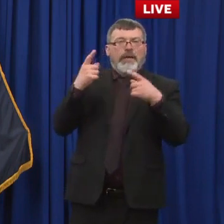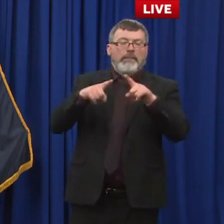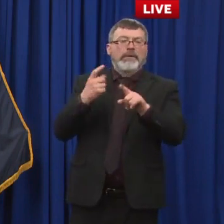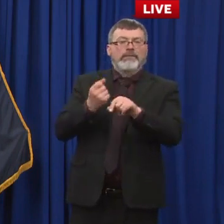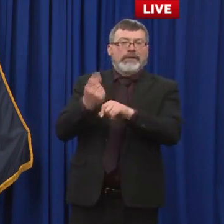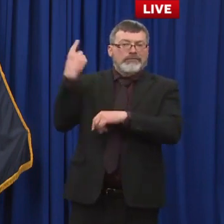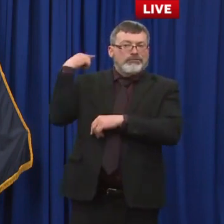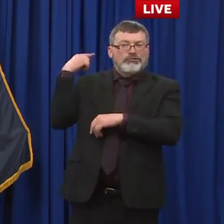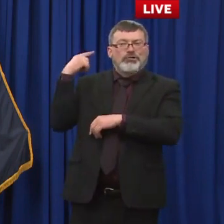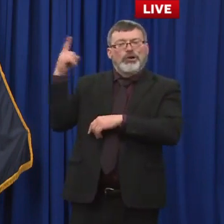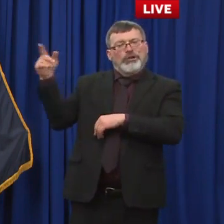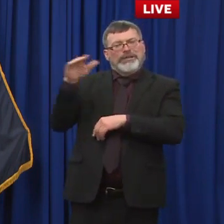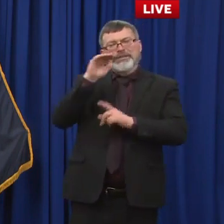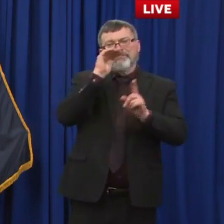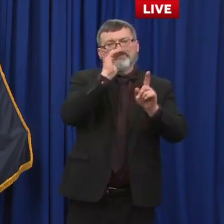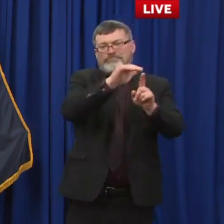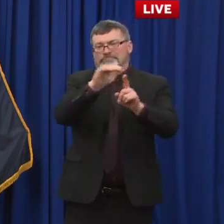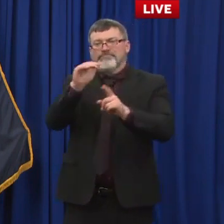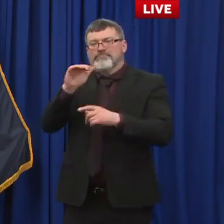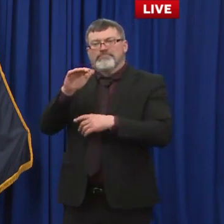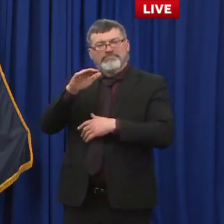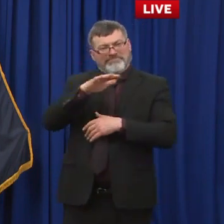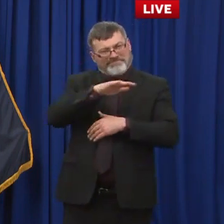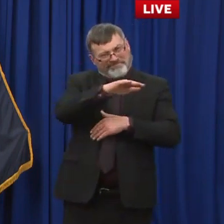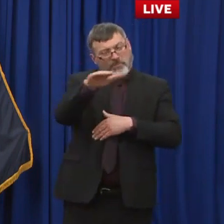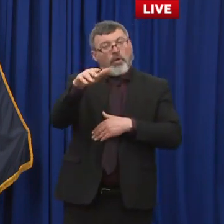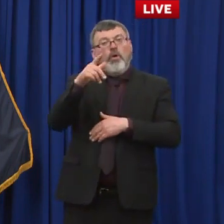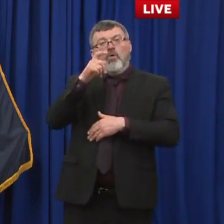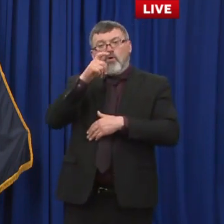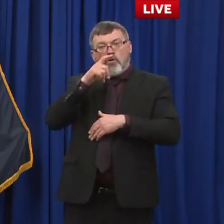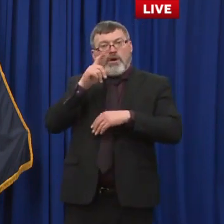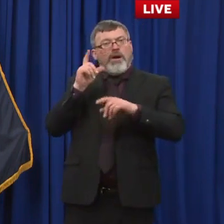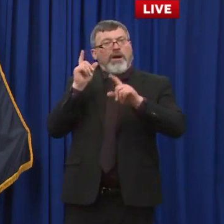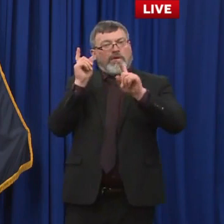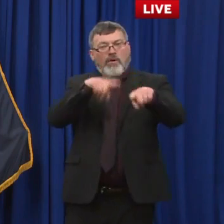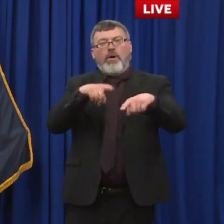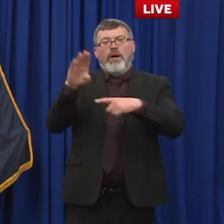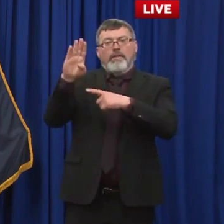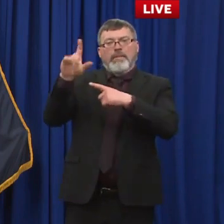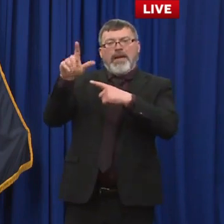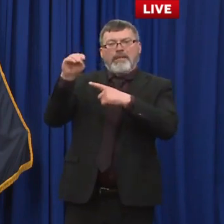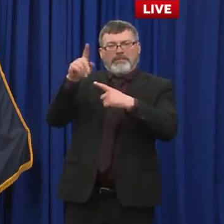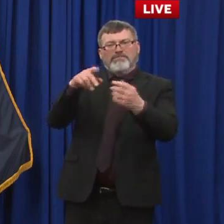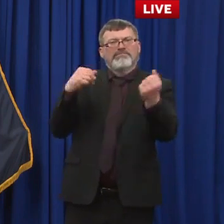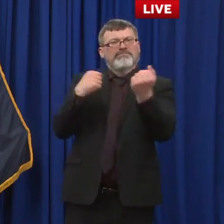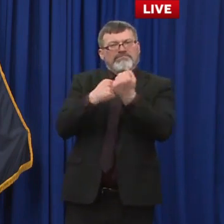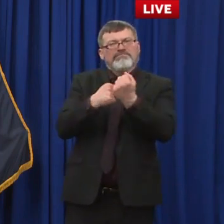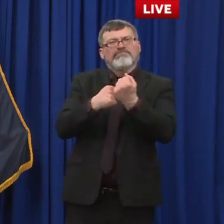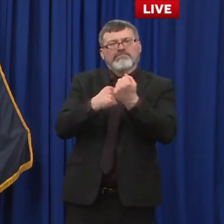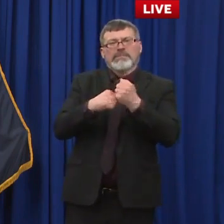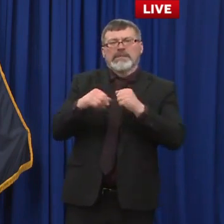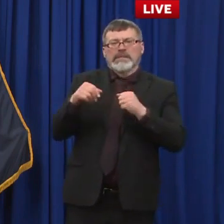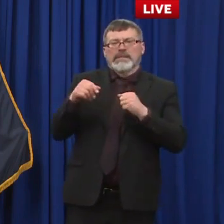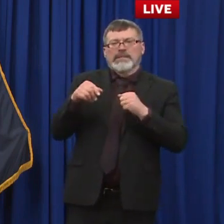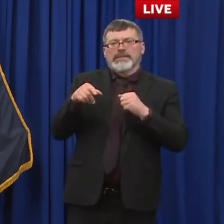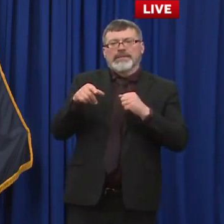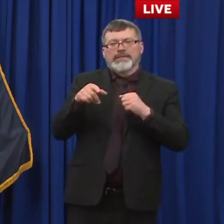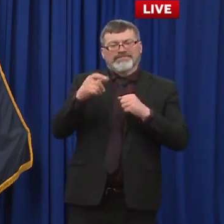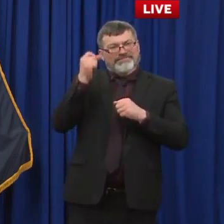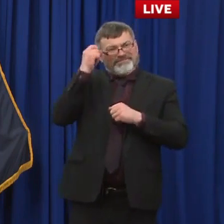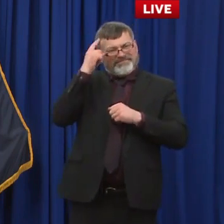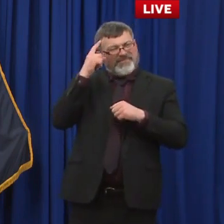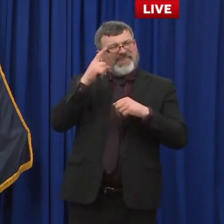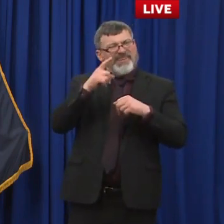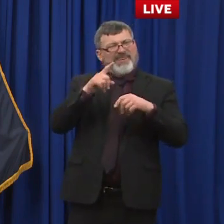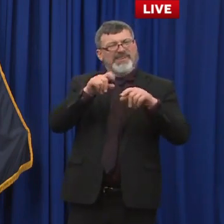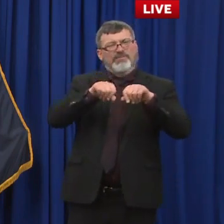in black lives matter marches even though they were in violation of the lockdown order you declared direct show that a murderer is here for its trial and you put a black lives matter